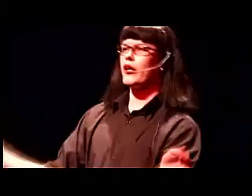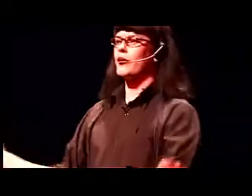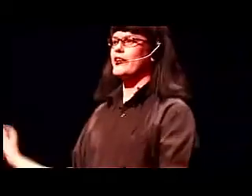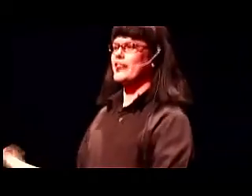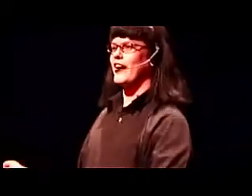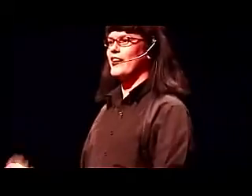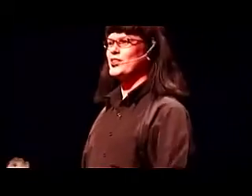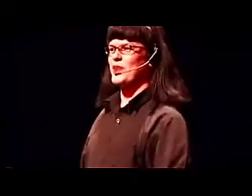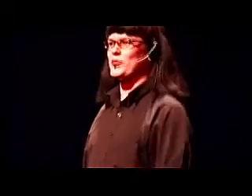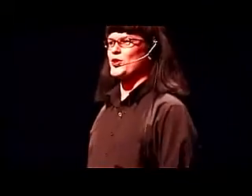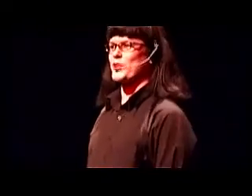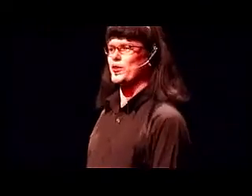Here we go. One more.